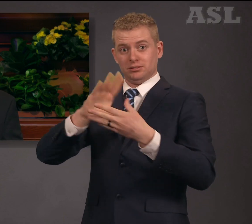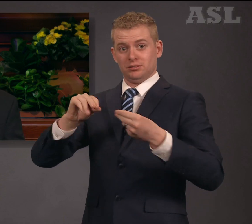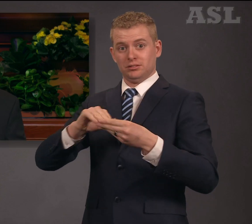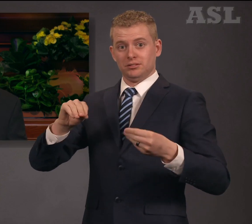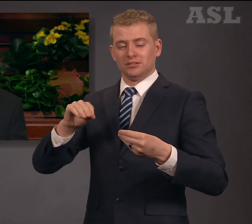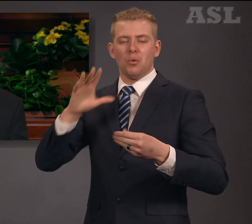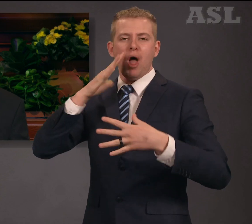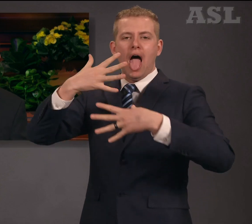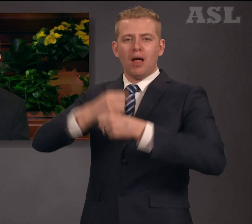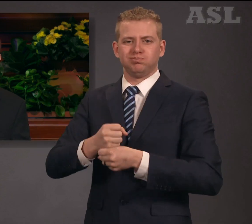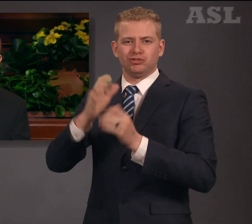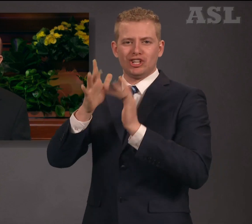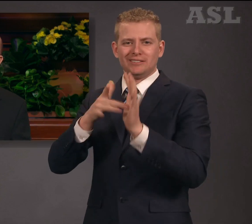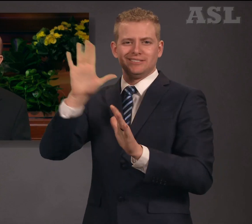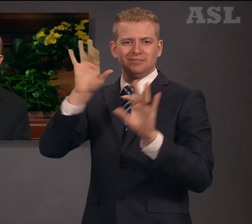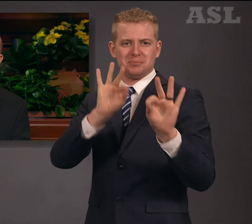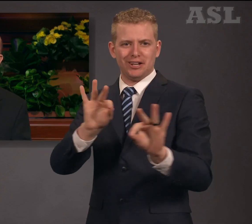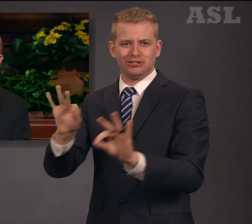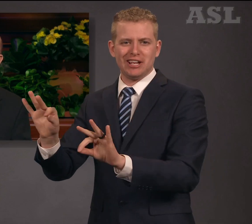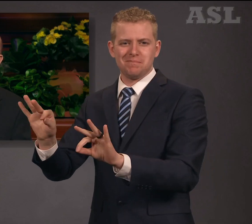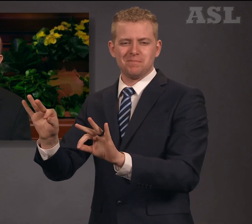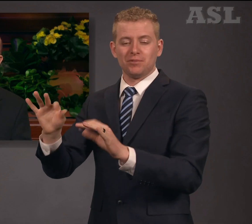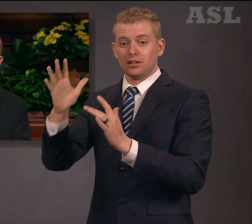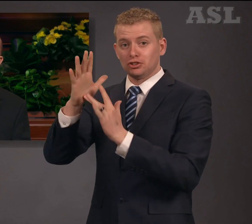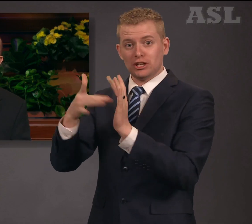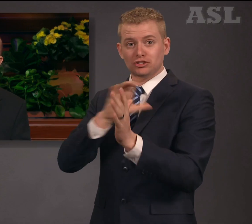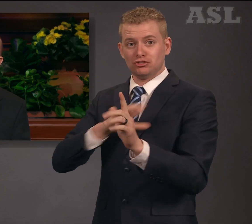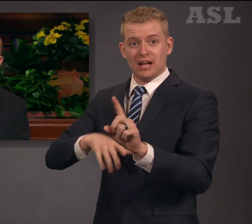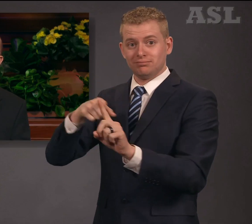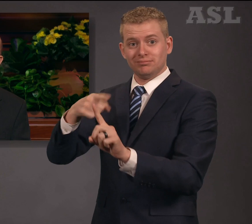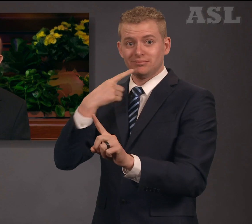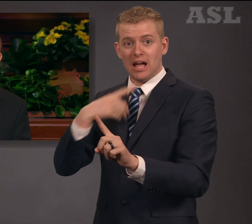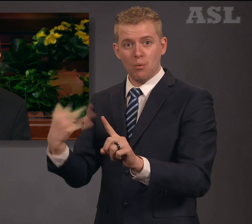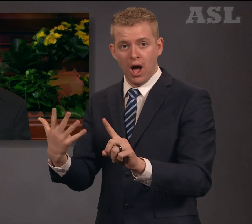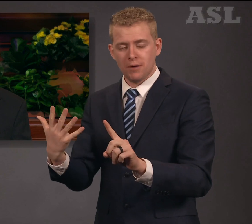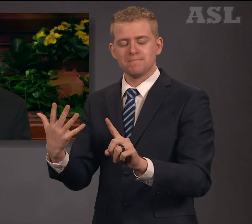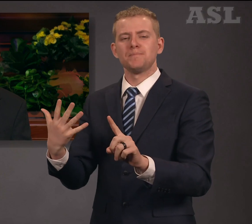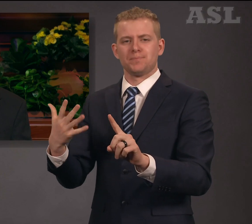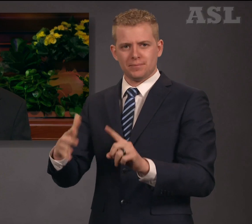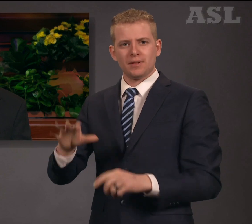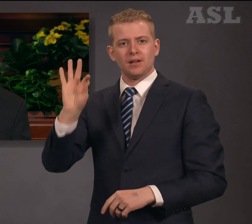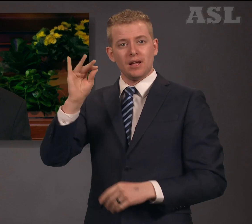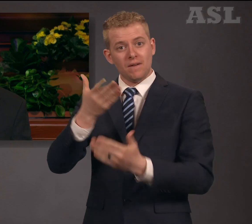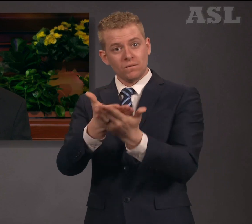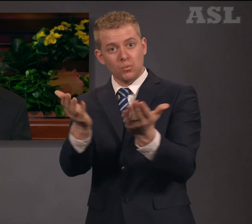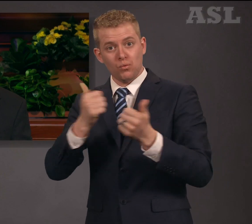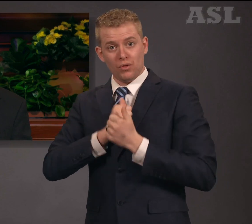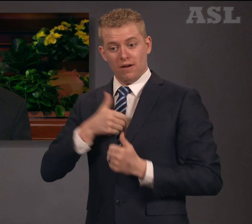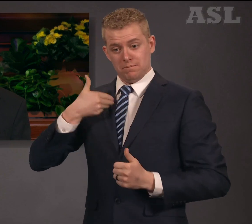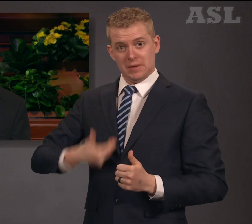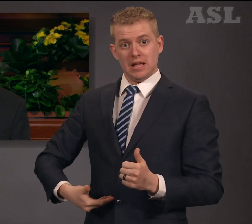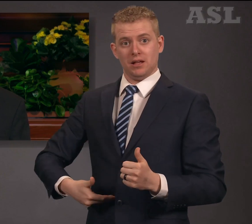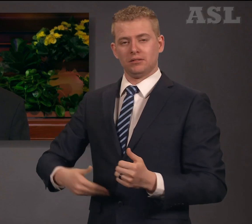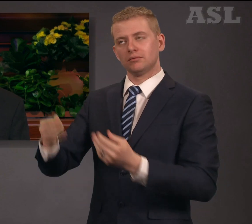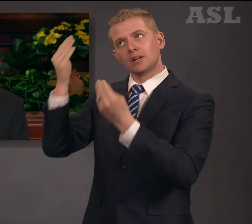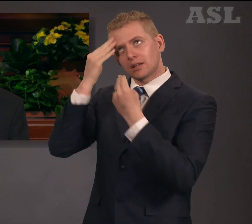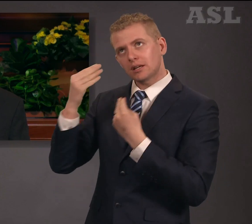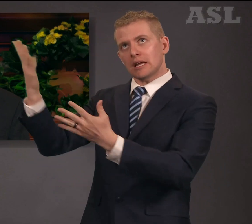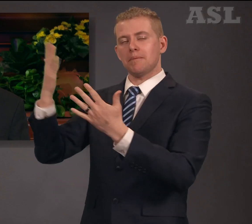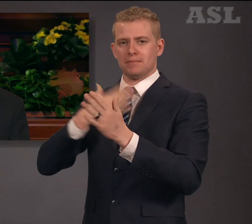If ye love me, keep my commandments, and I will pray the